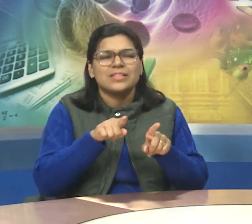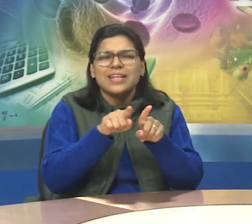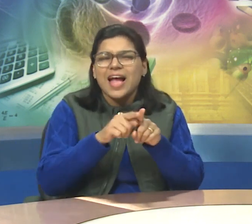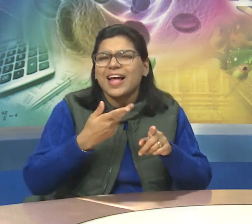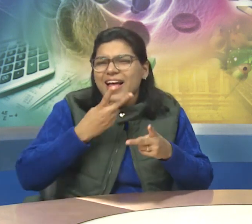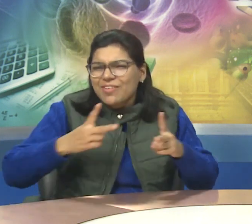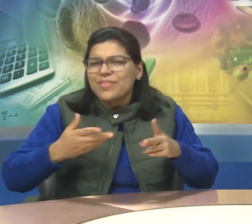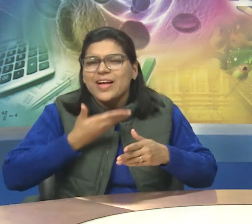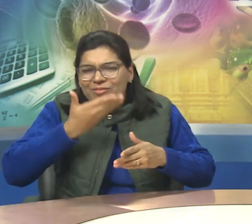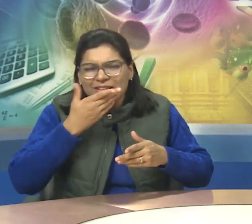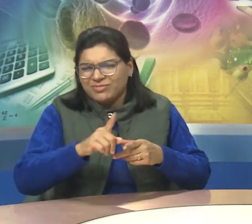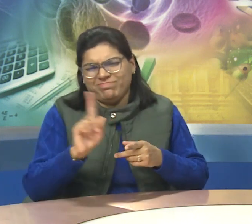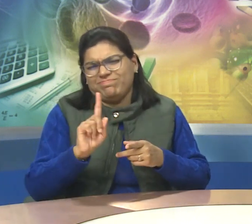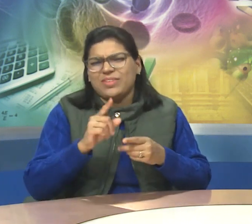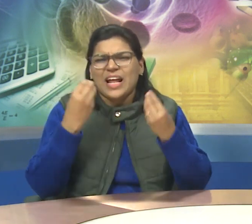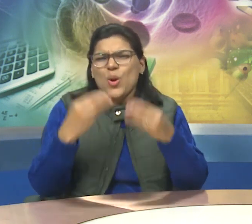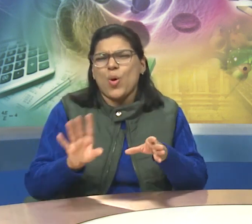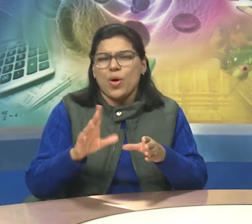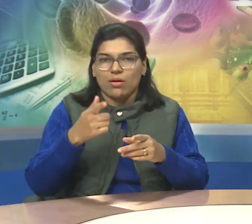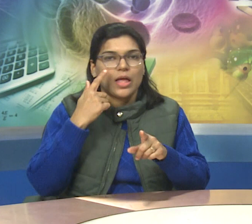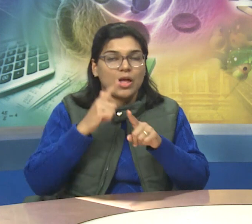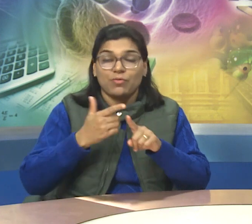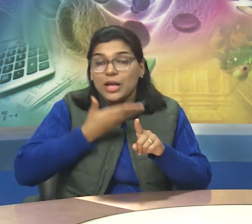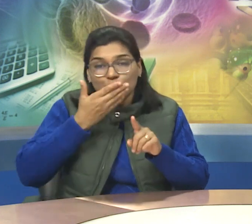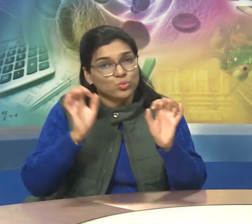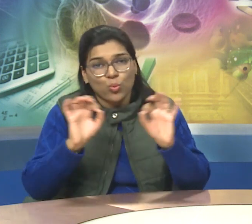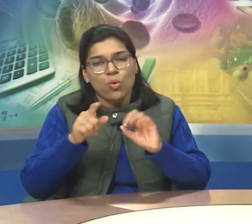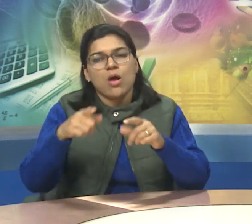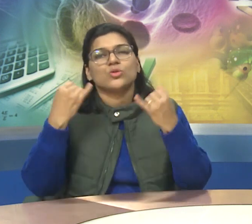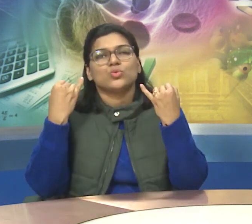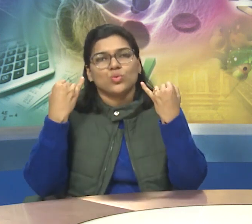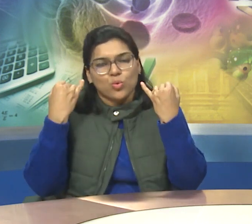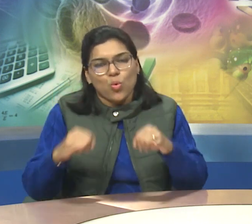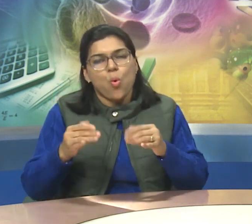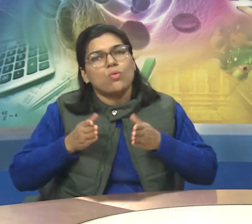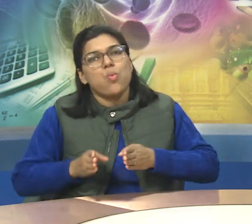when once receive